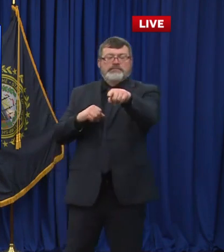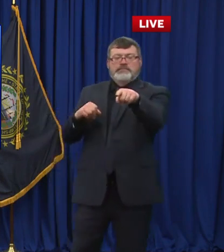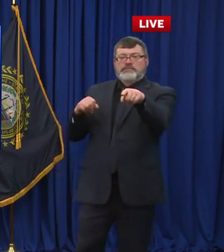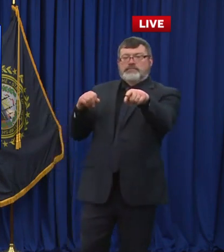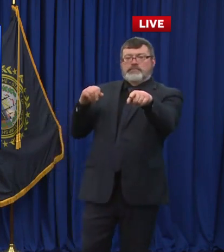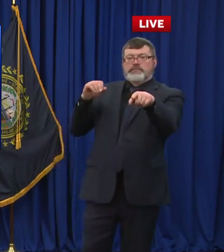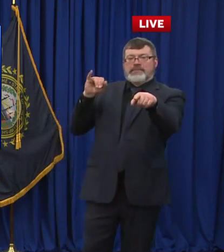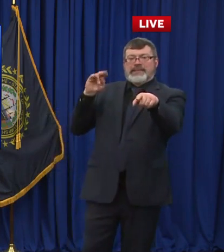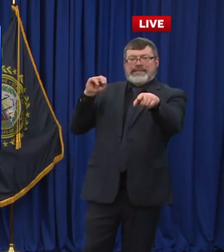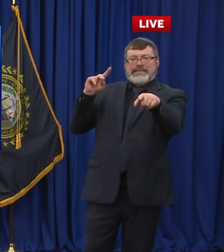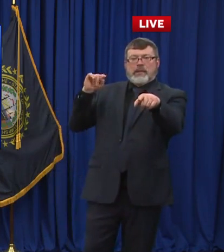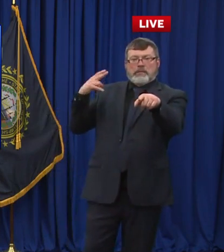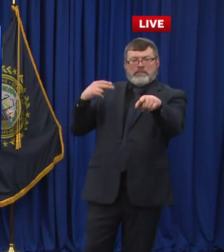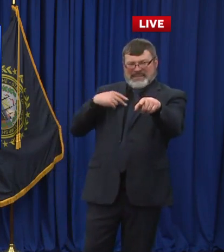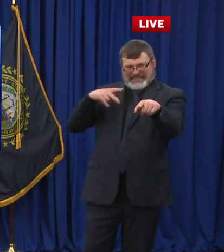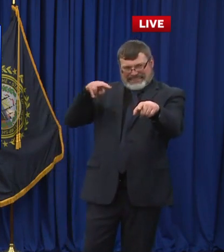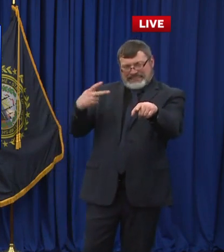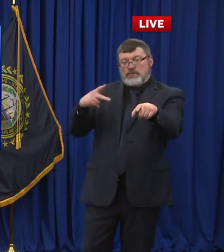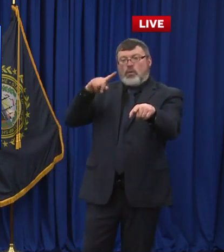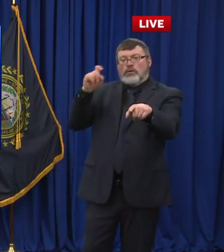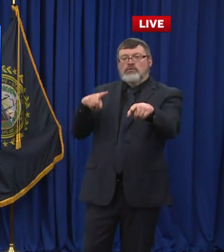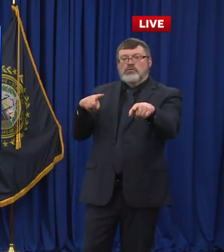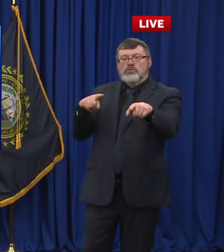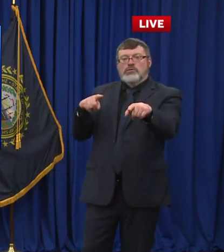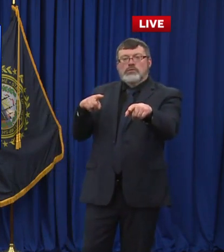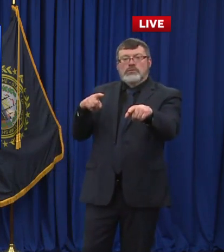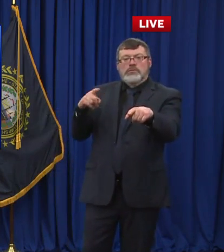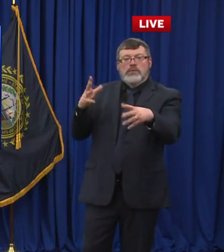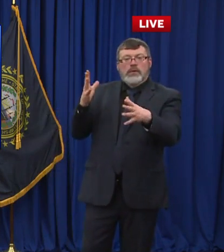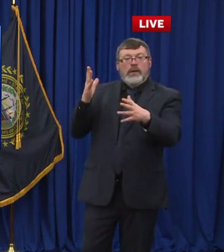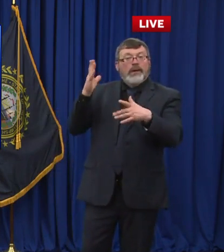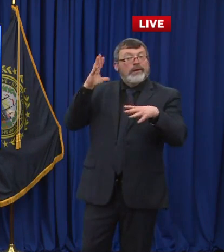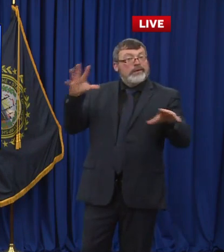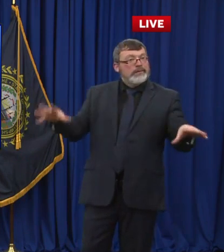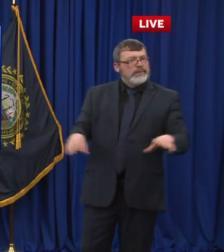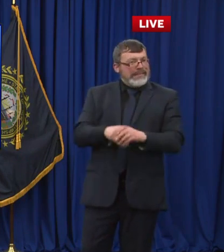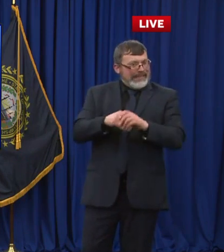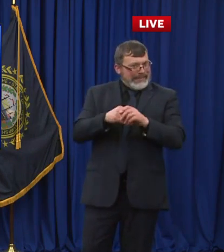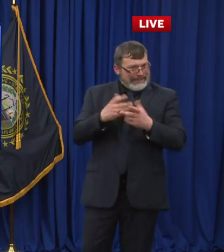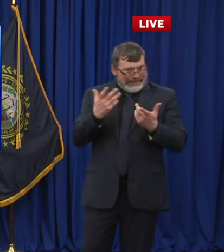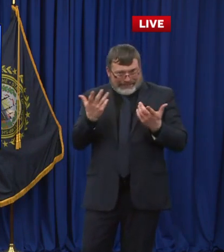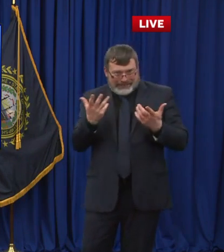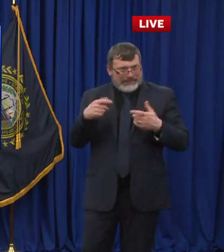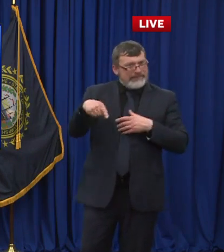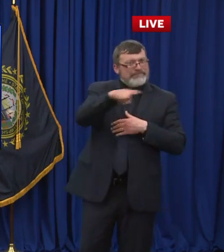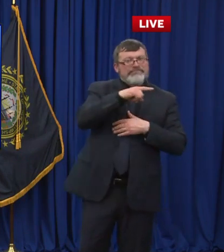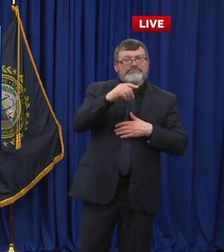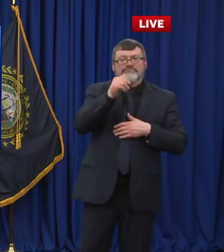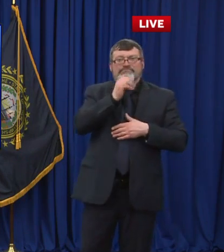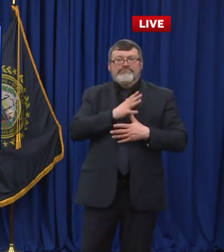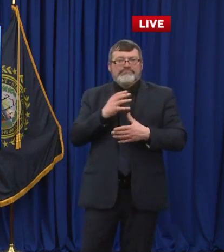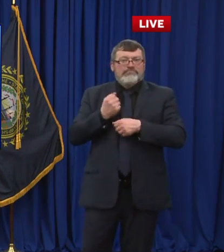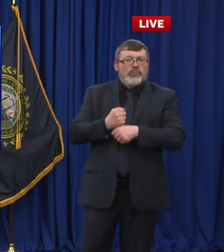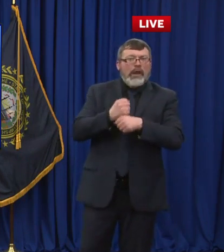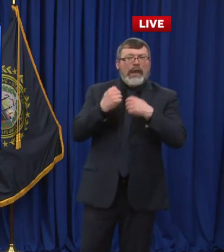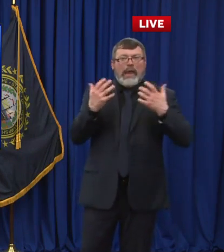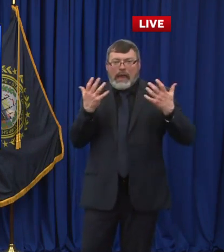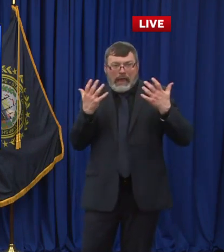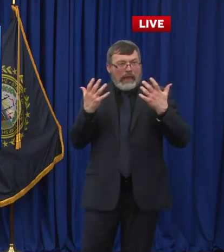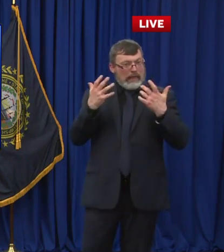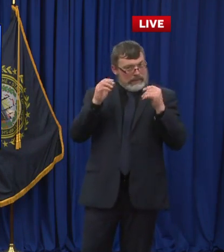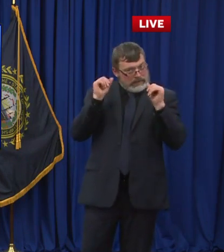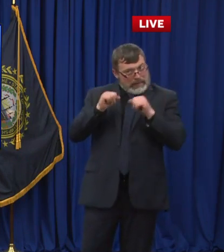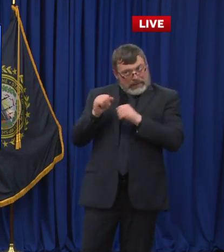there's probably a lot of brides out there wondering about their summer as well as concerts, all sorts of open